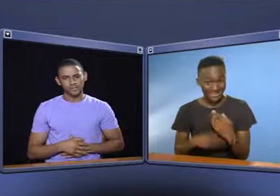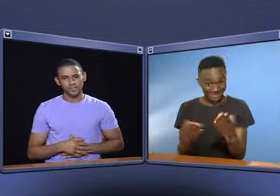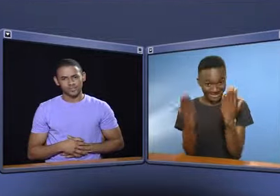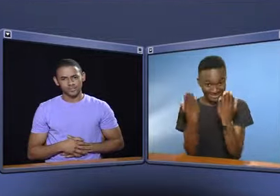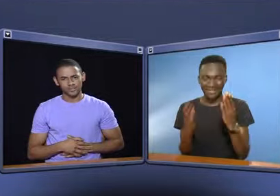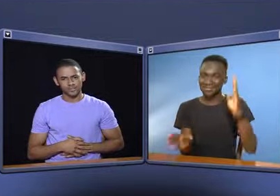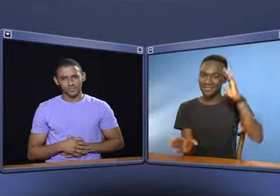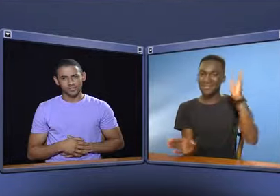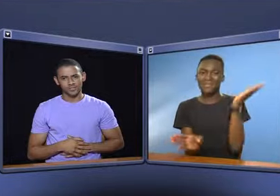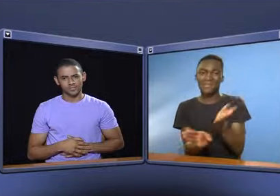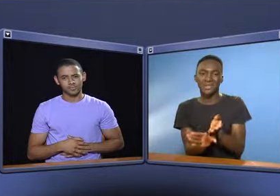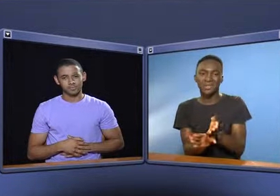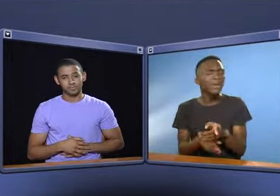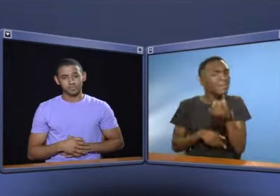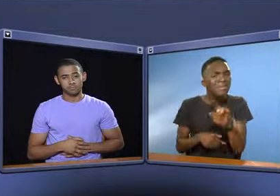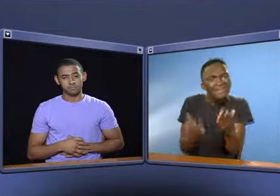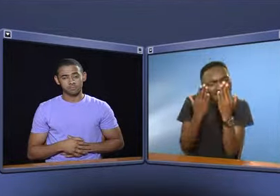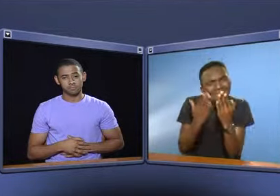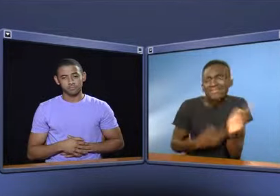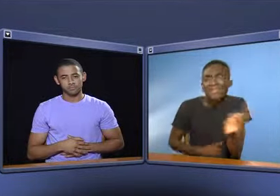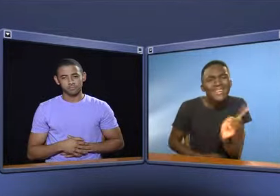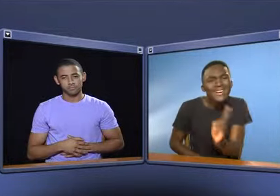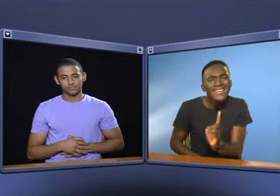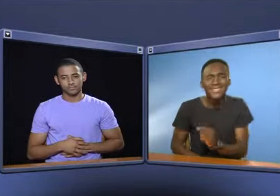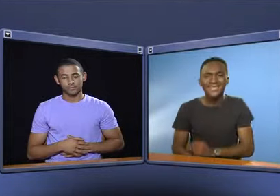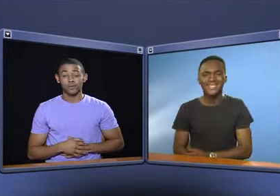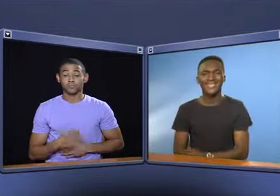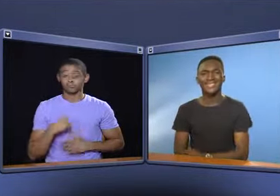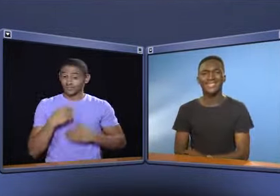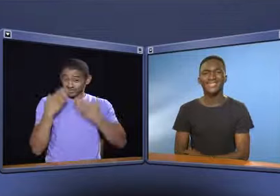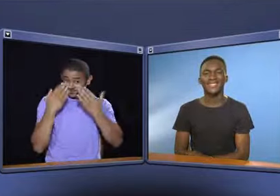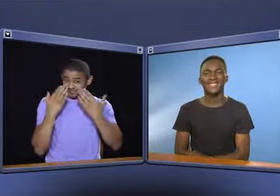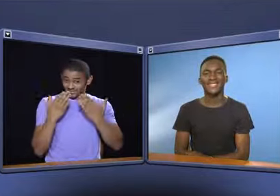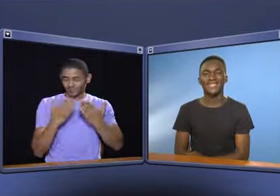studied psychology. What did you study? I studied law.